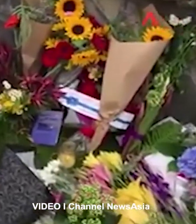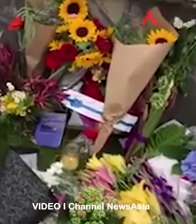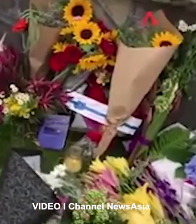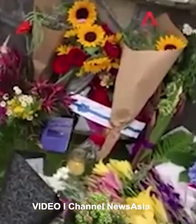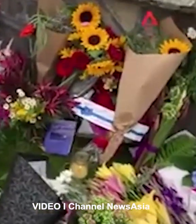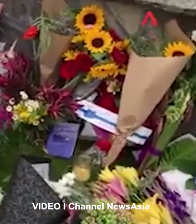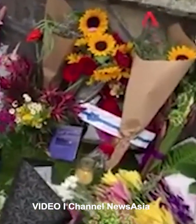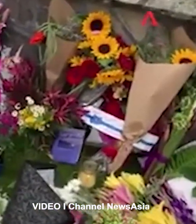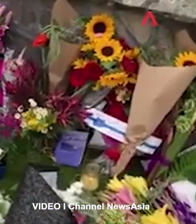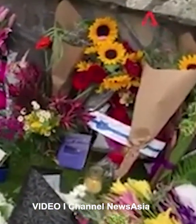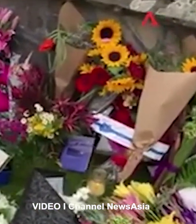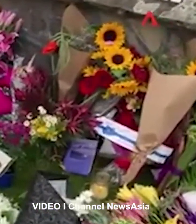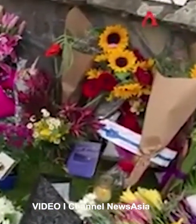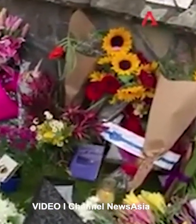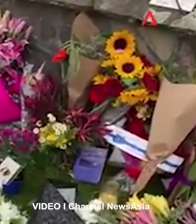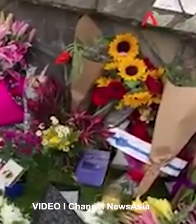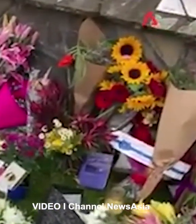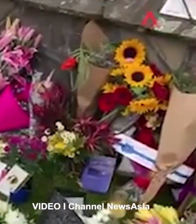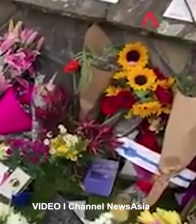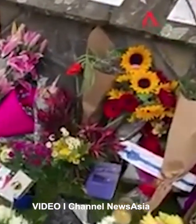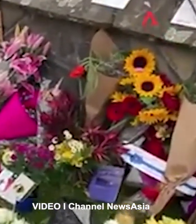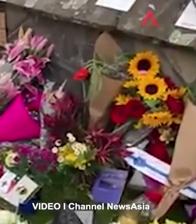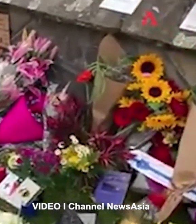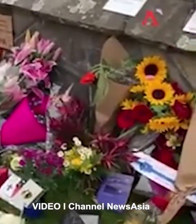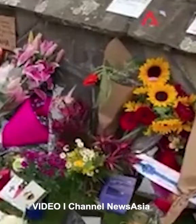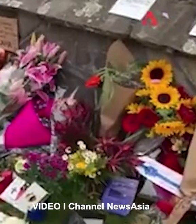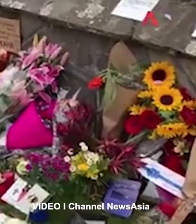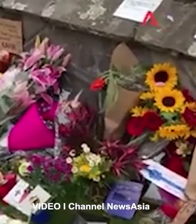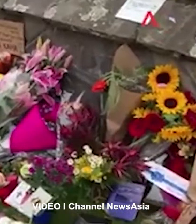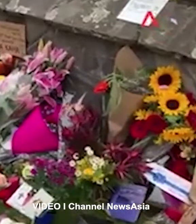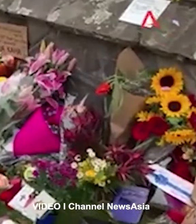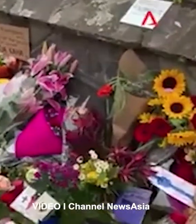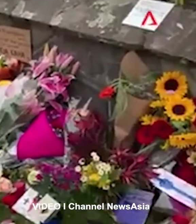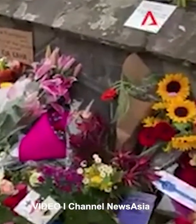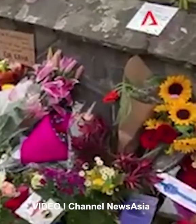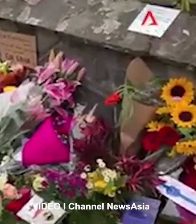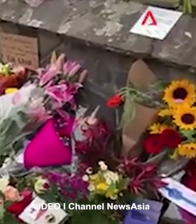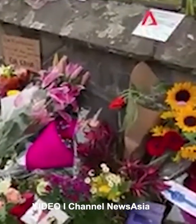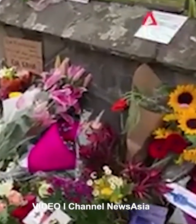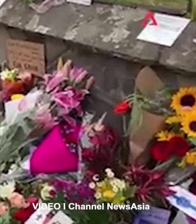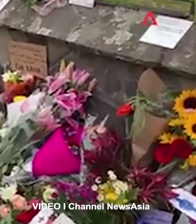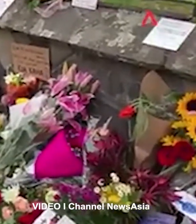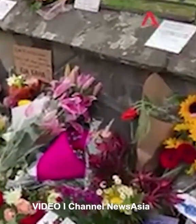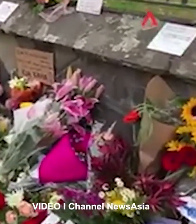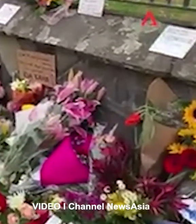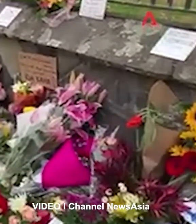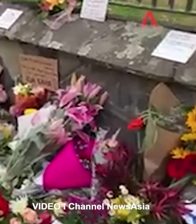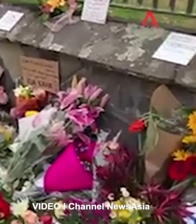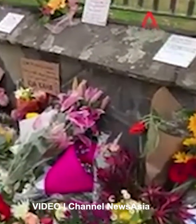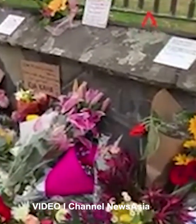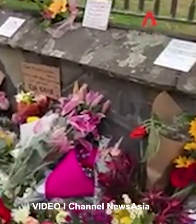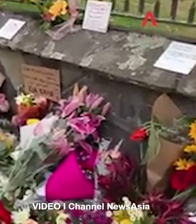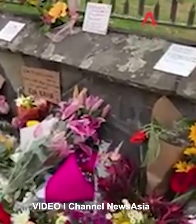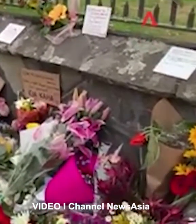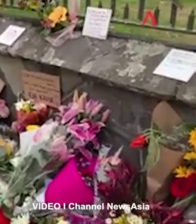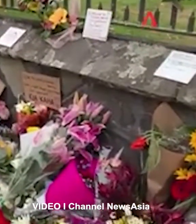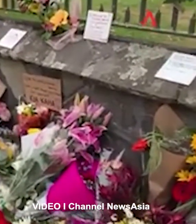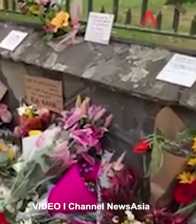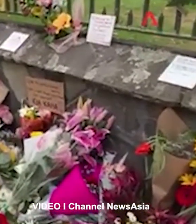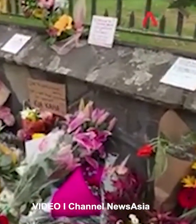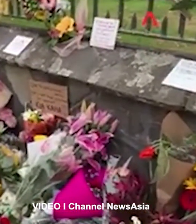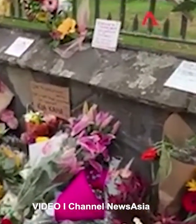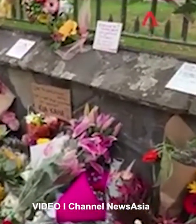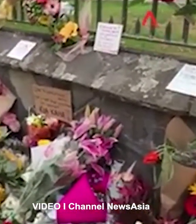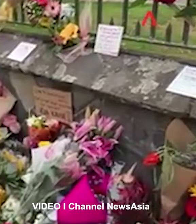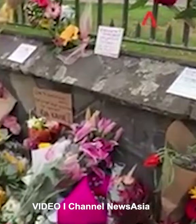the live stream? I haven't had a discussion, a substantive discussion, no. It was, uh, that we were in receipt of a message. Are you